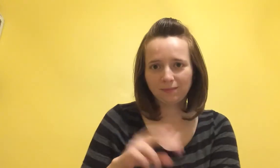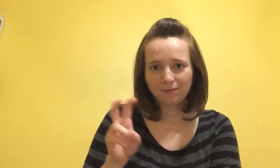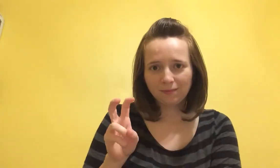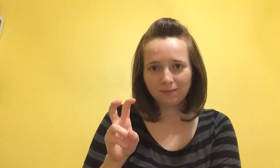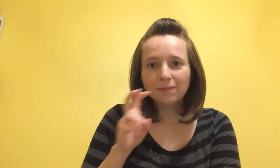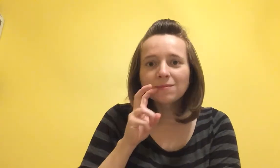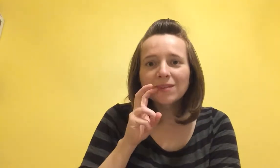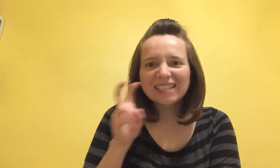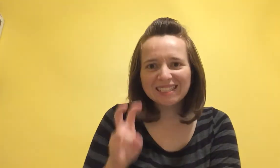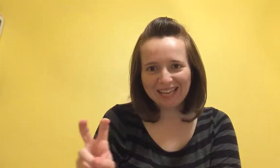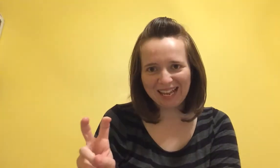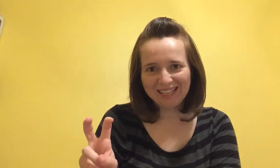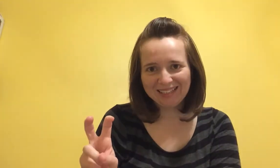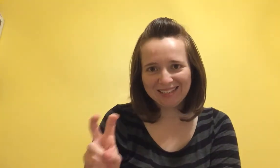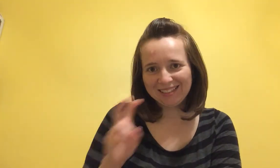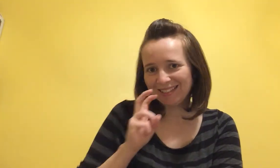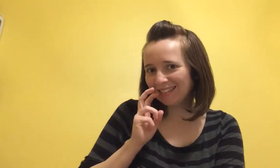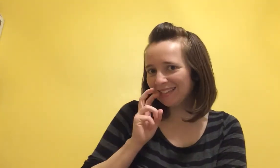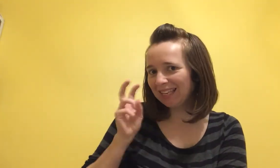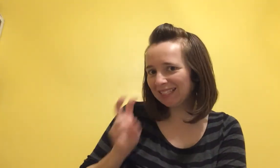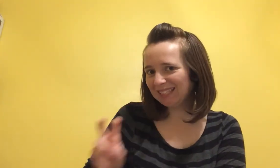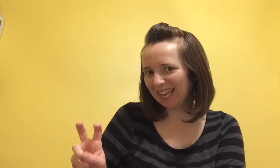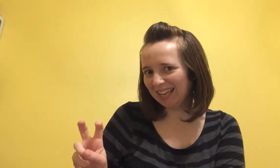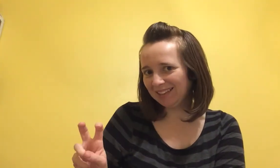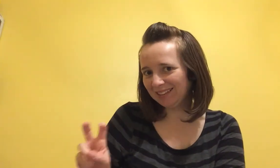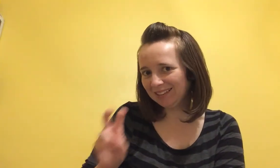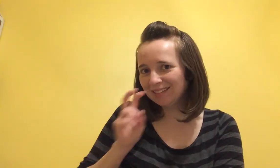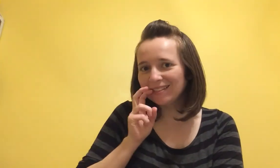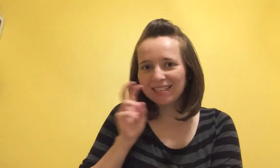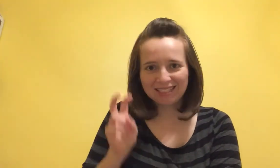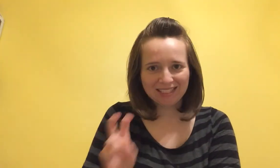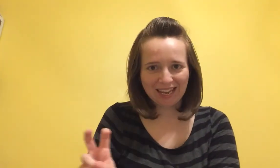Another Snake. Snake.